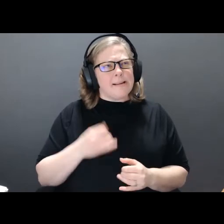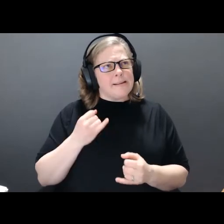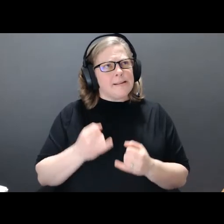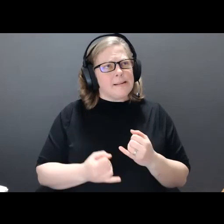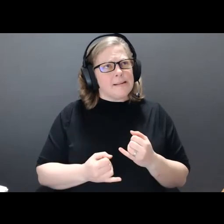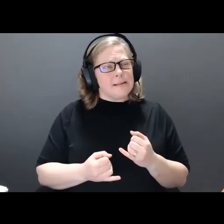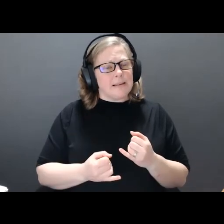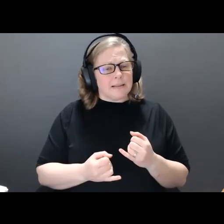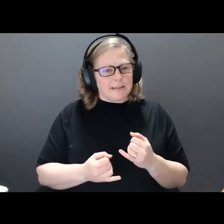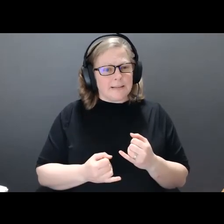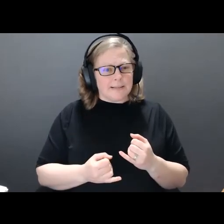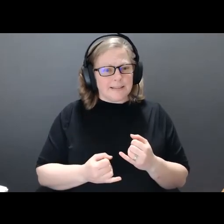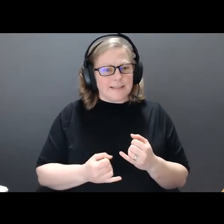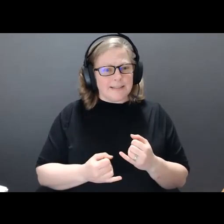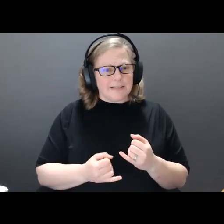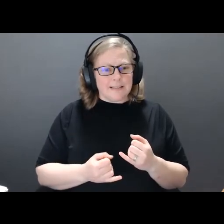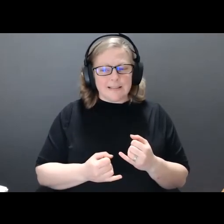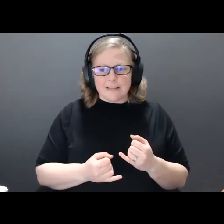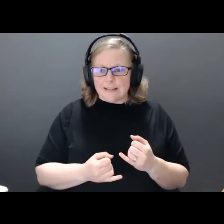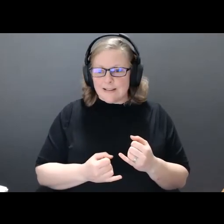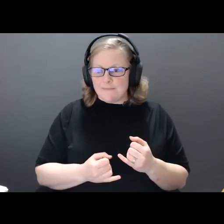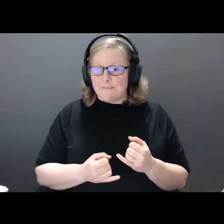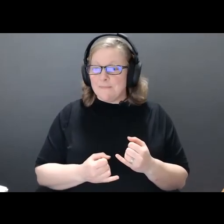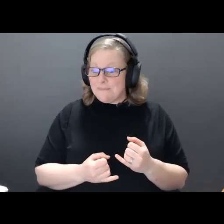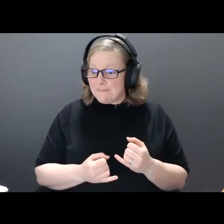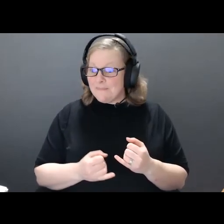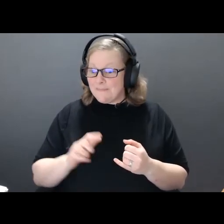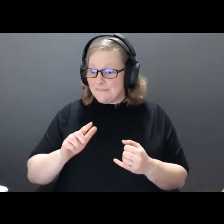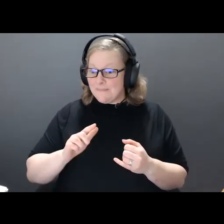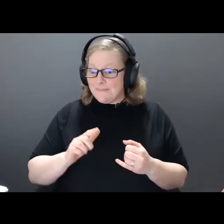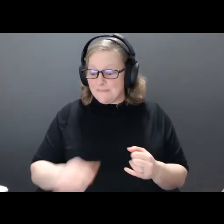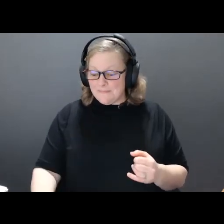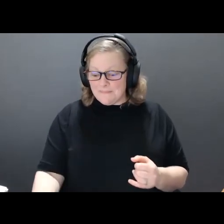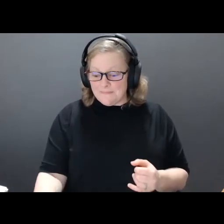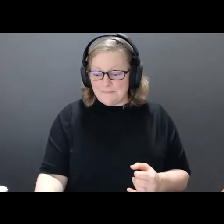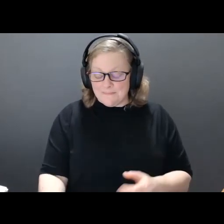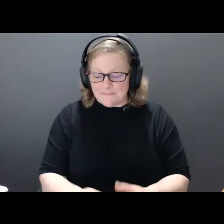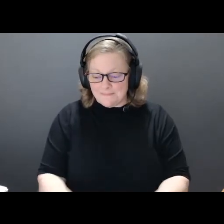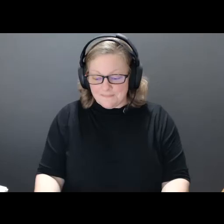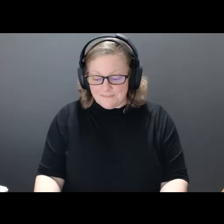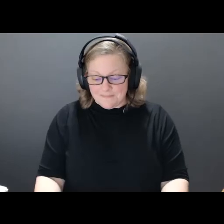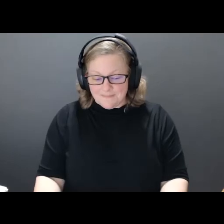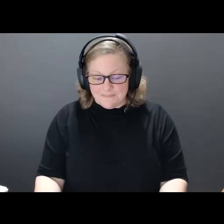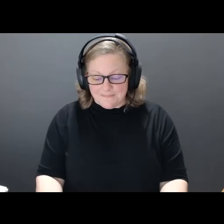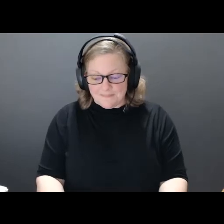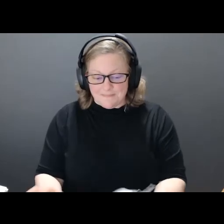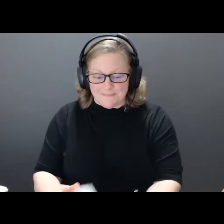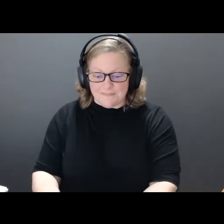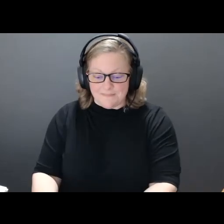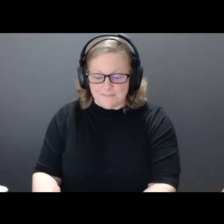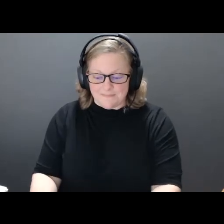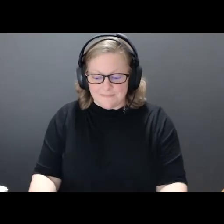end with another poem from the book. Very short. But it kind of segues nicely from Debbie's